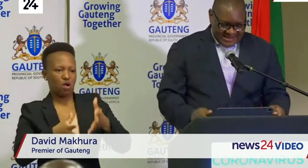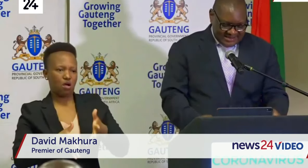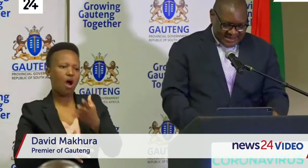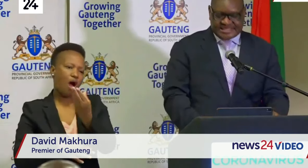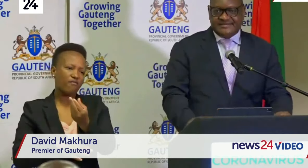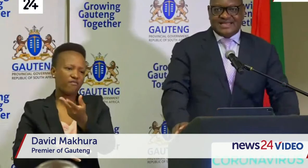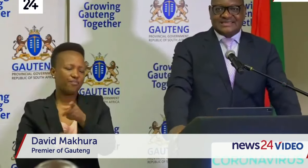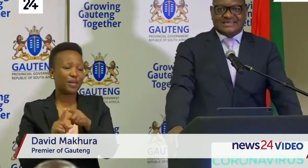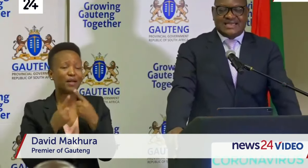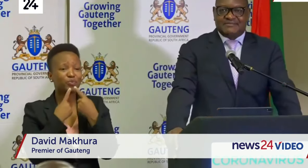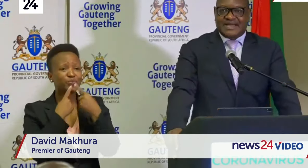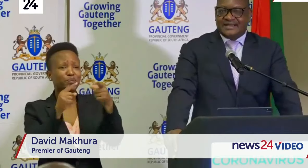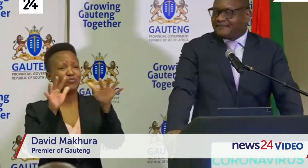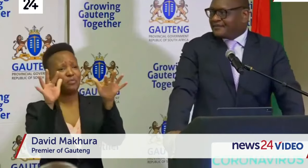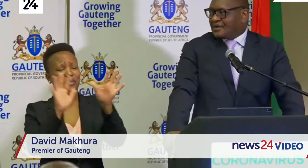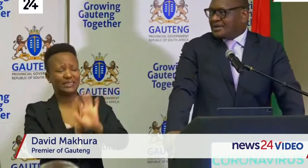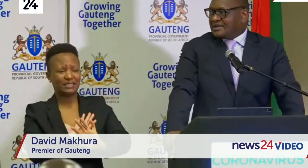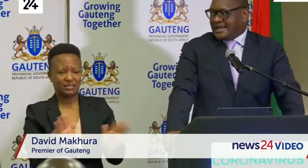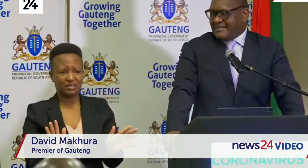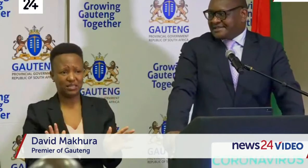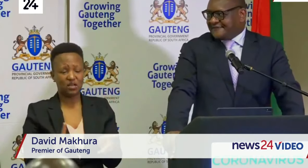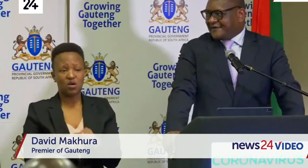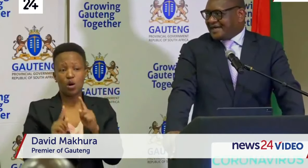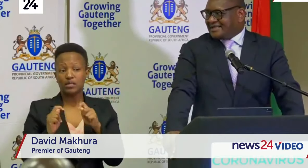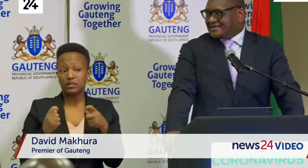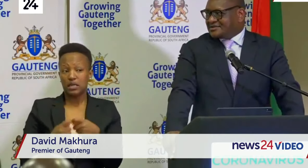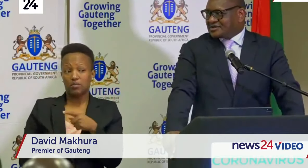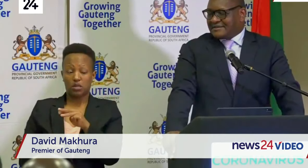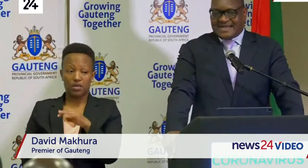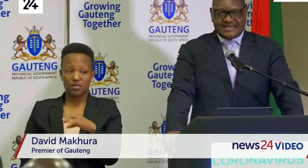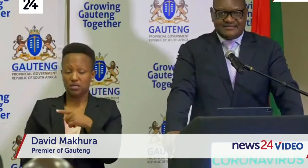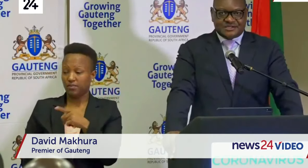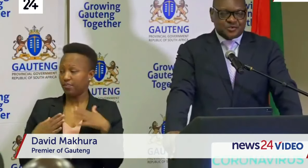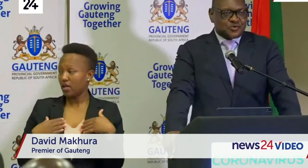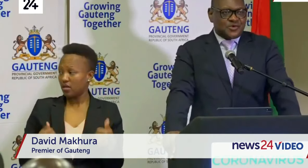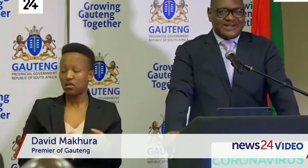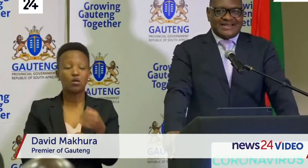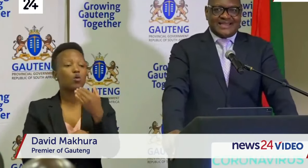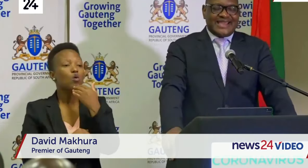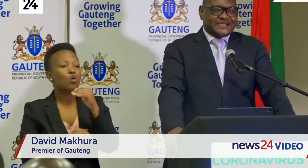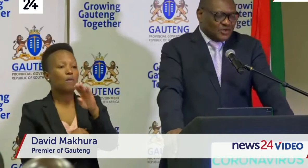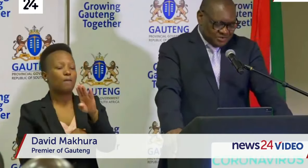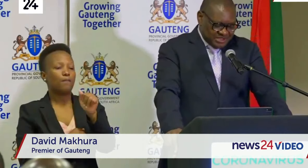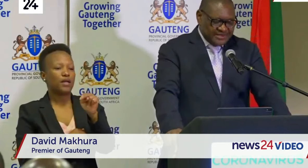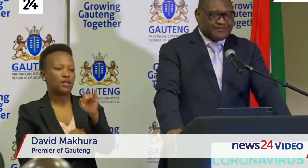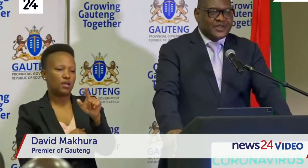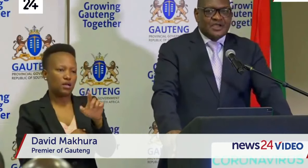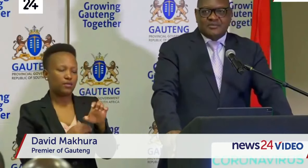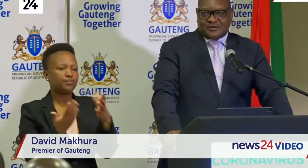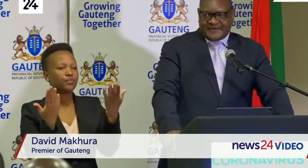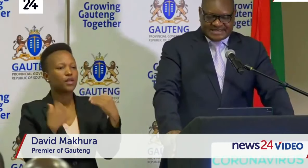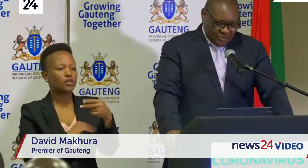team that is led by the MEC for Health, Dr. Bandile Masuku, and the HOD,